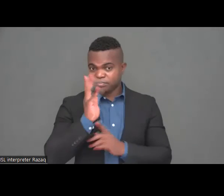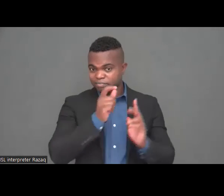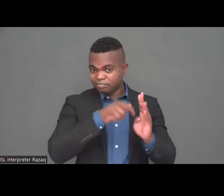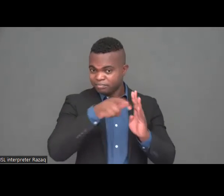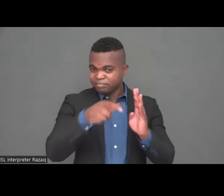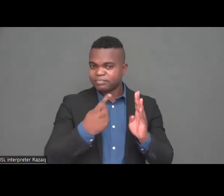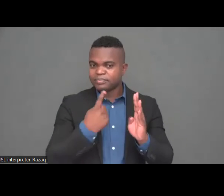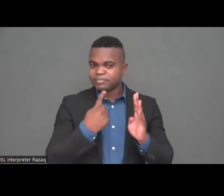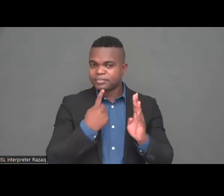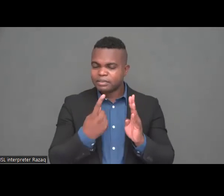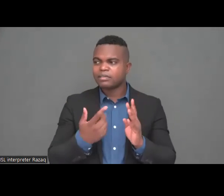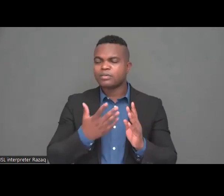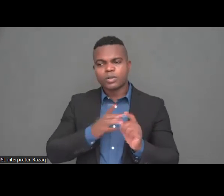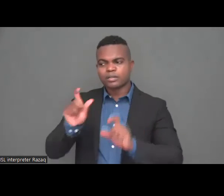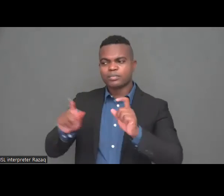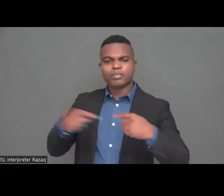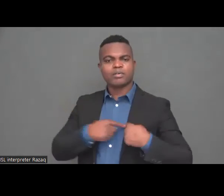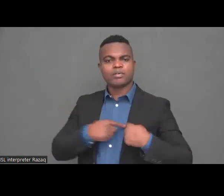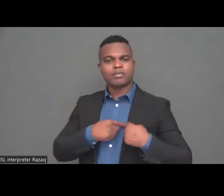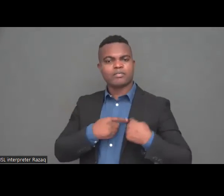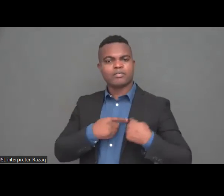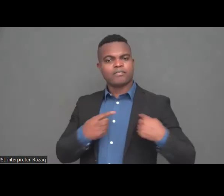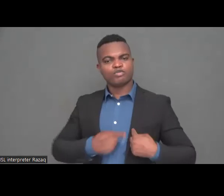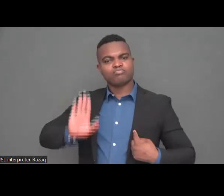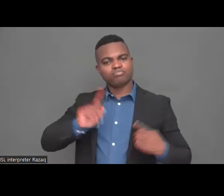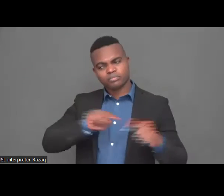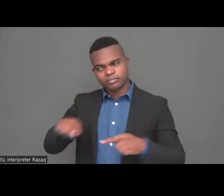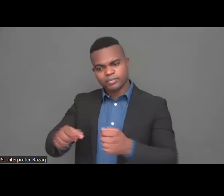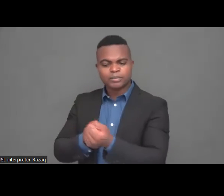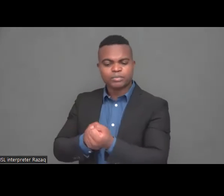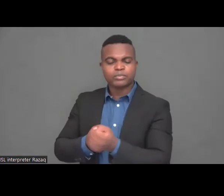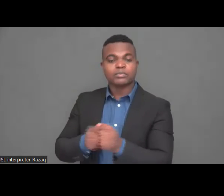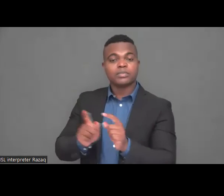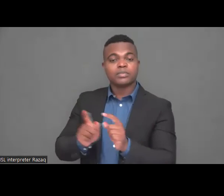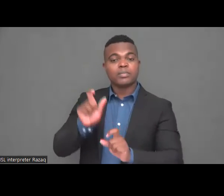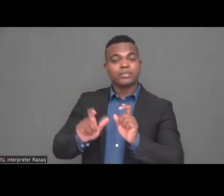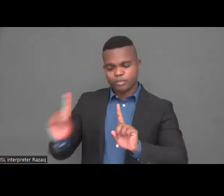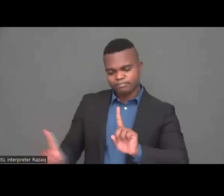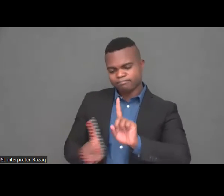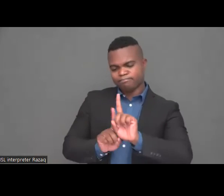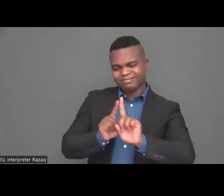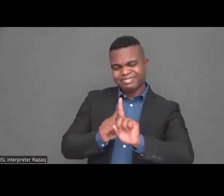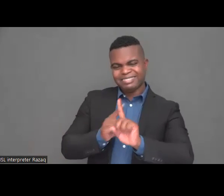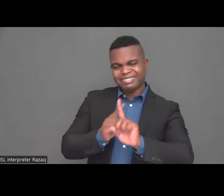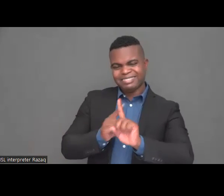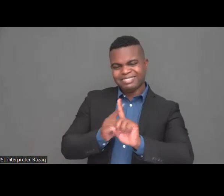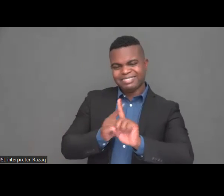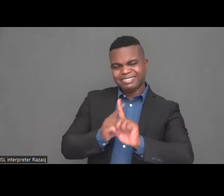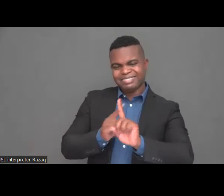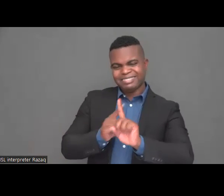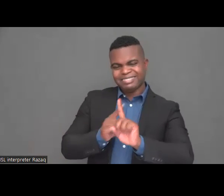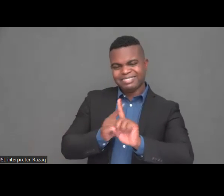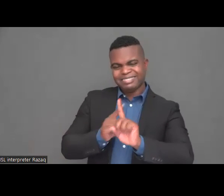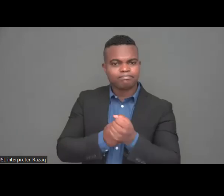it shouldn't rely only on that the systems that we have the European values that we stand for should